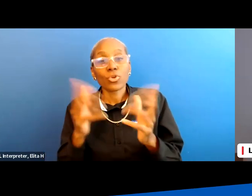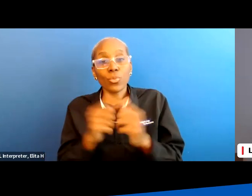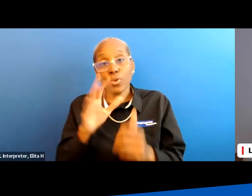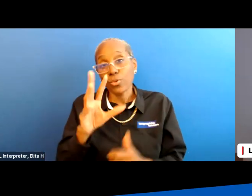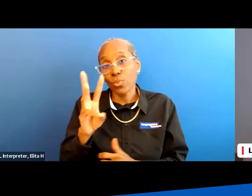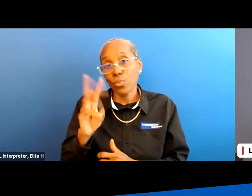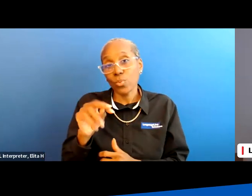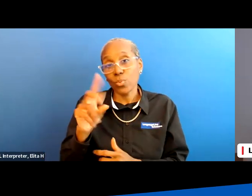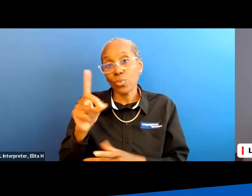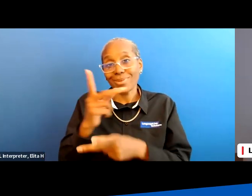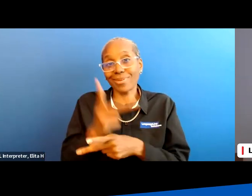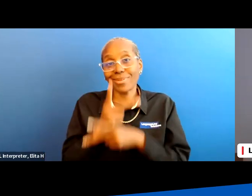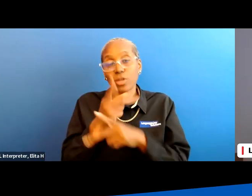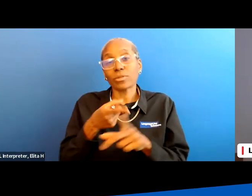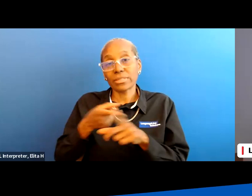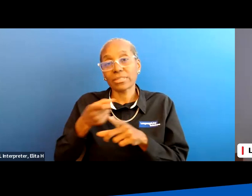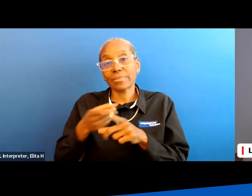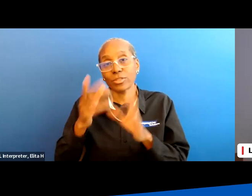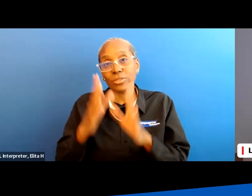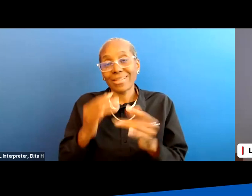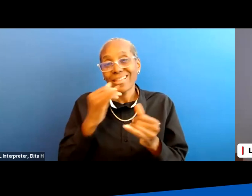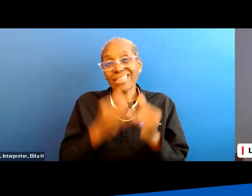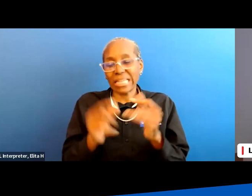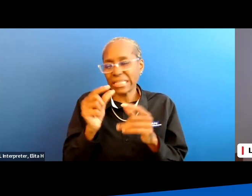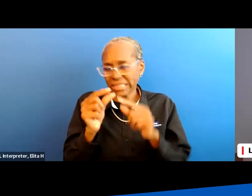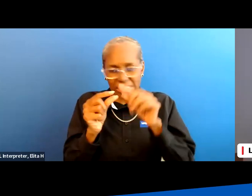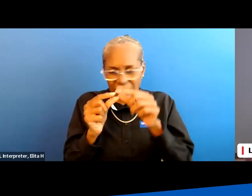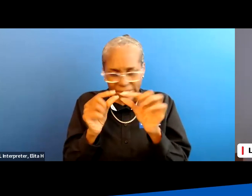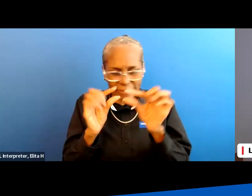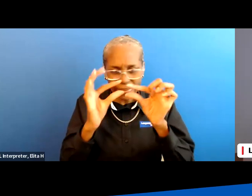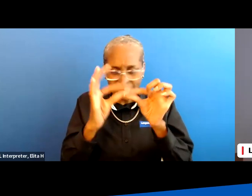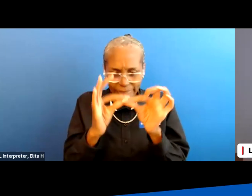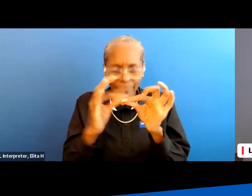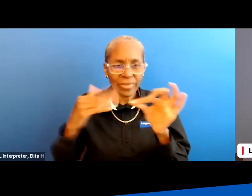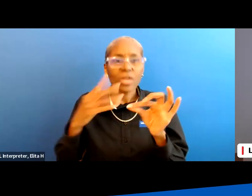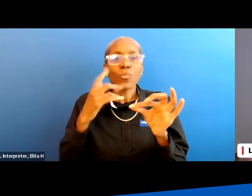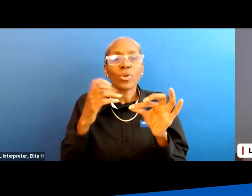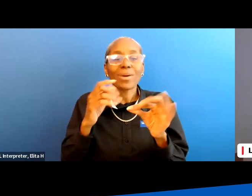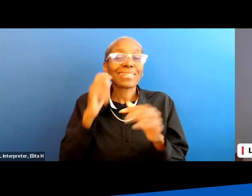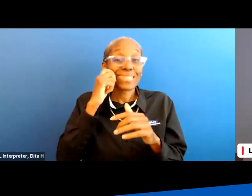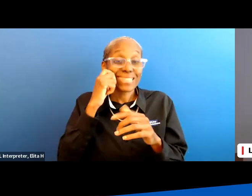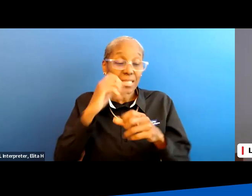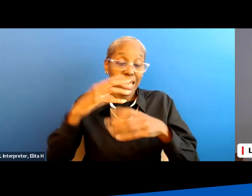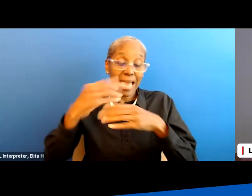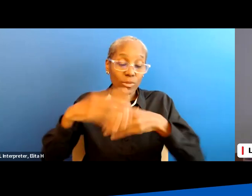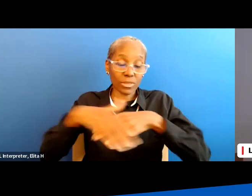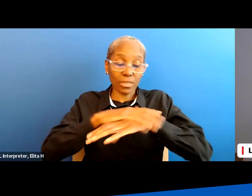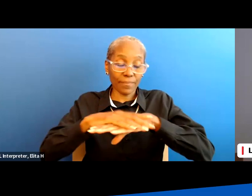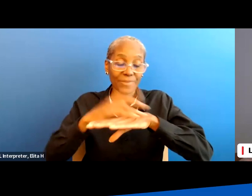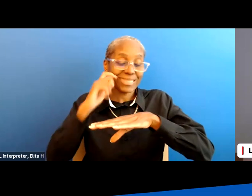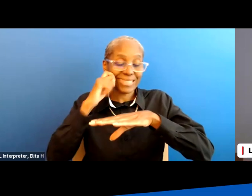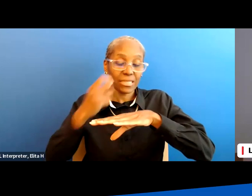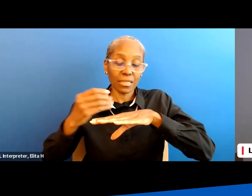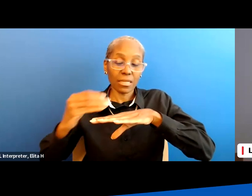specialist because if that last little bit is not healing up we always want the skin the outer layer skin to